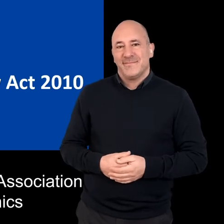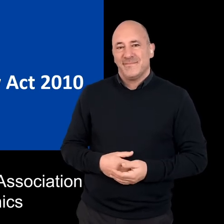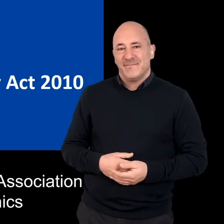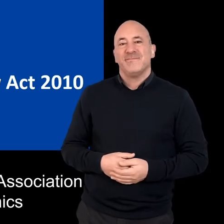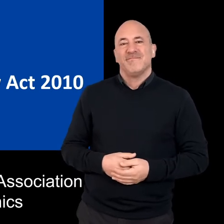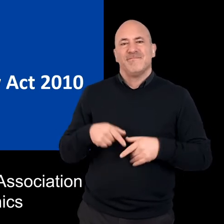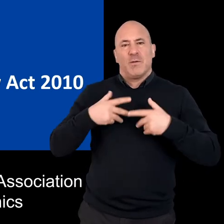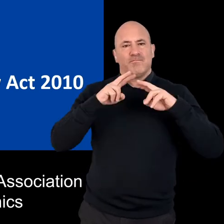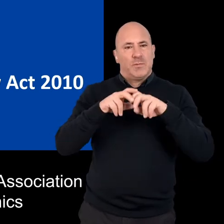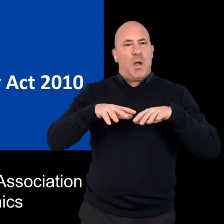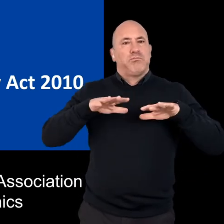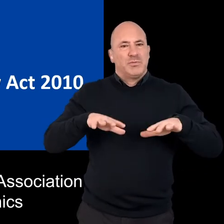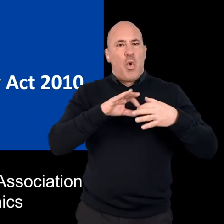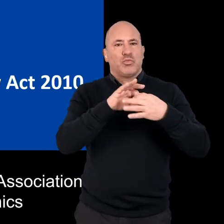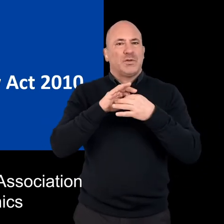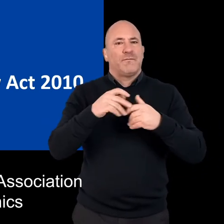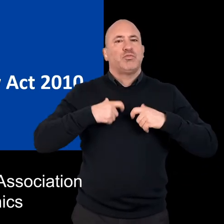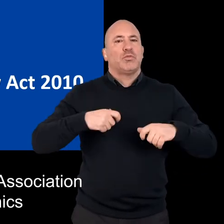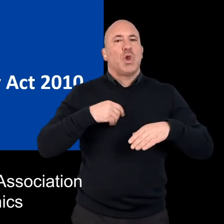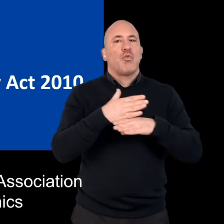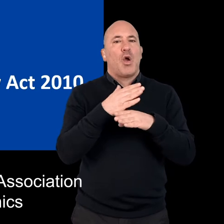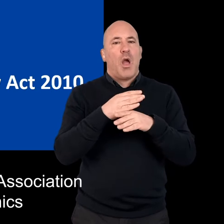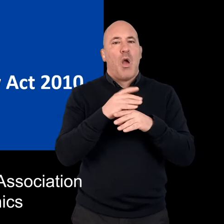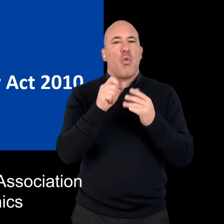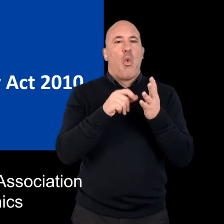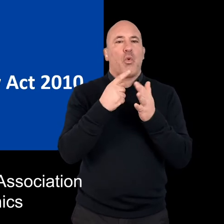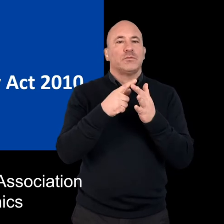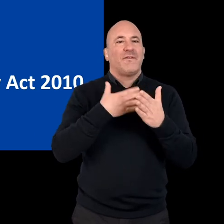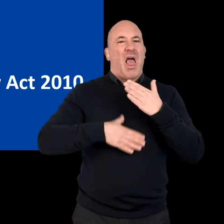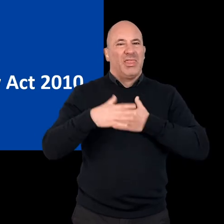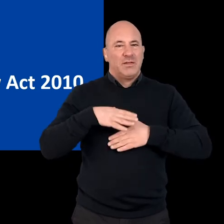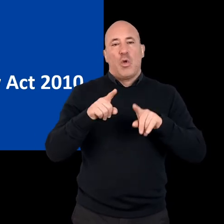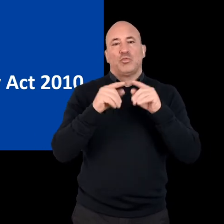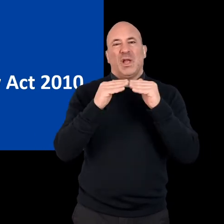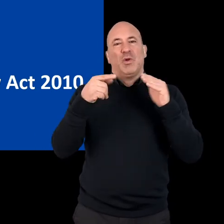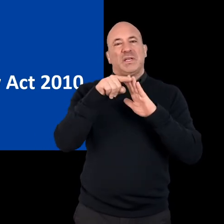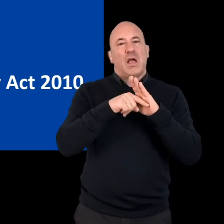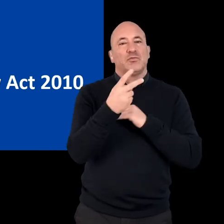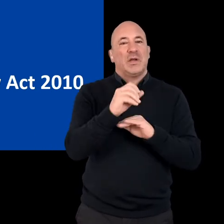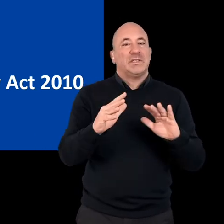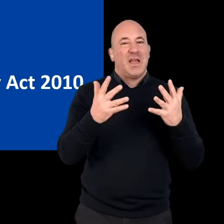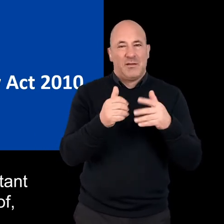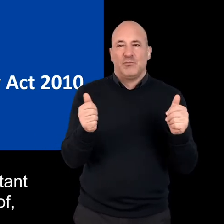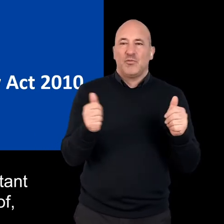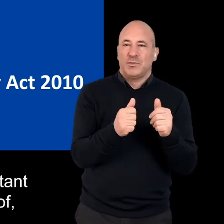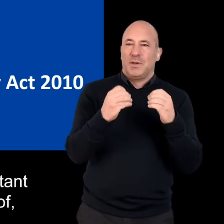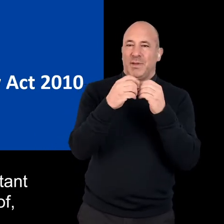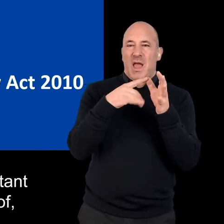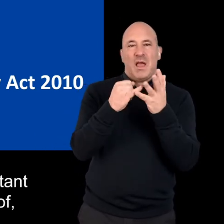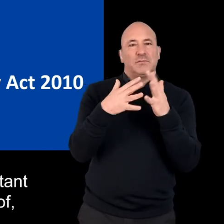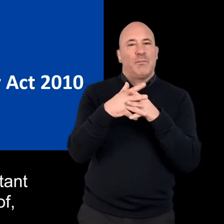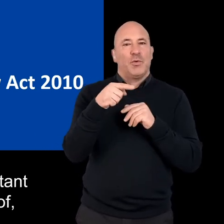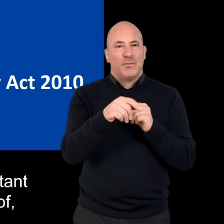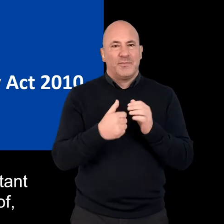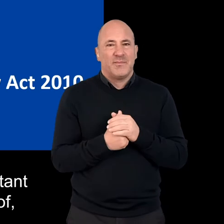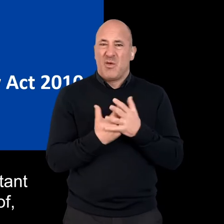We are now going to look at the British Association of Social Workers Code of Ethics and the Equality Act 2010, as there are